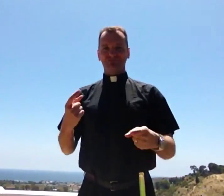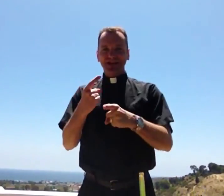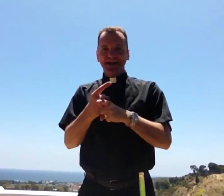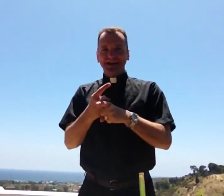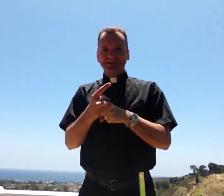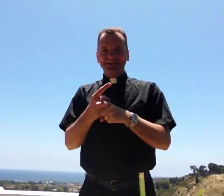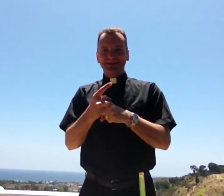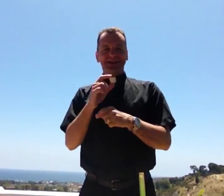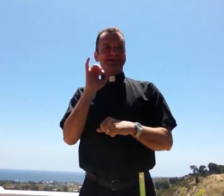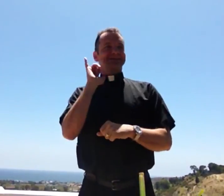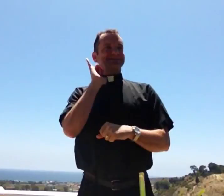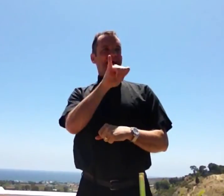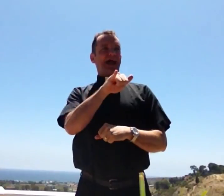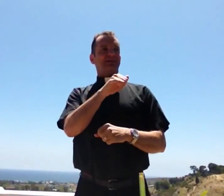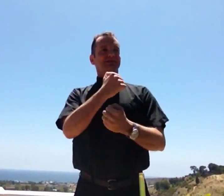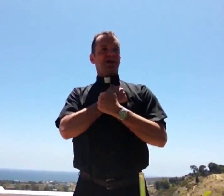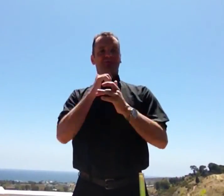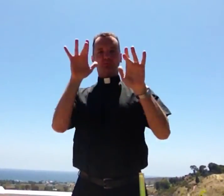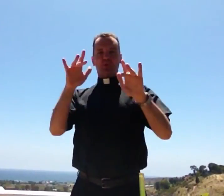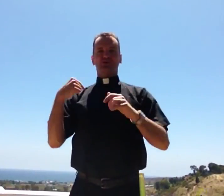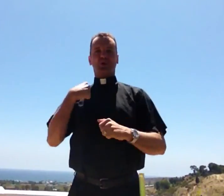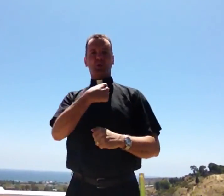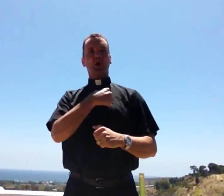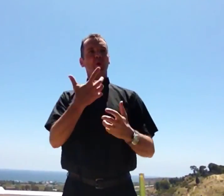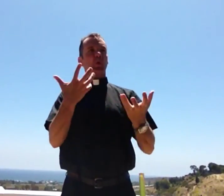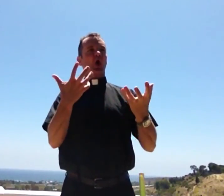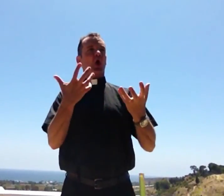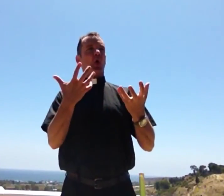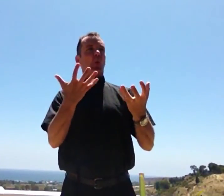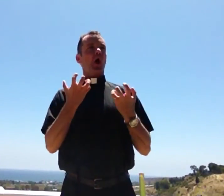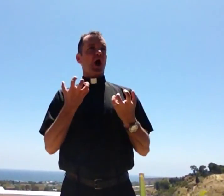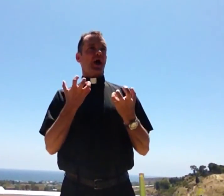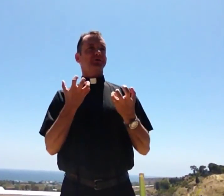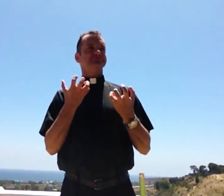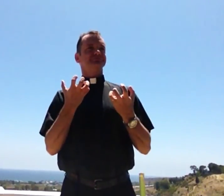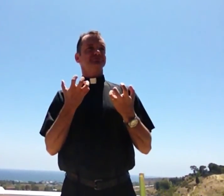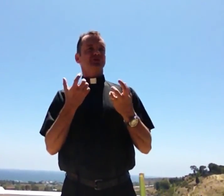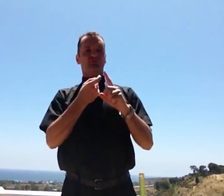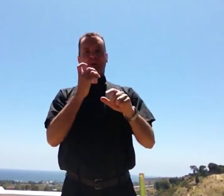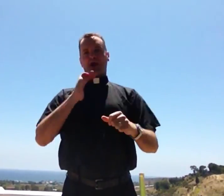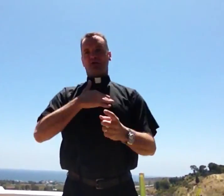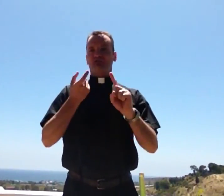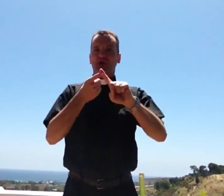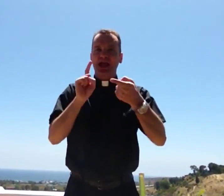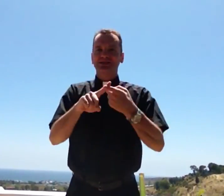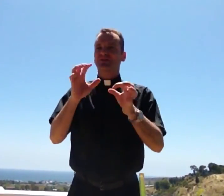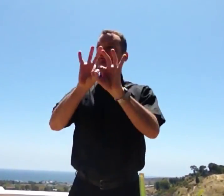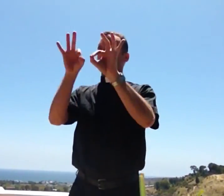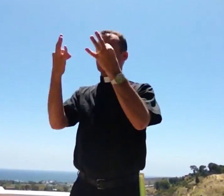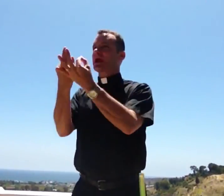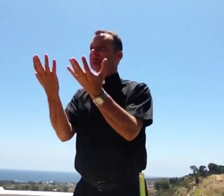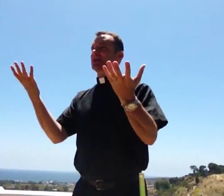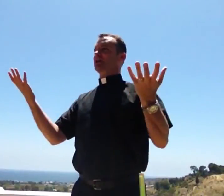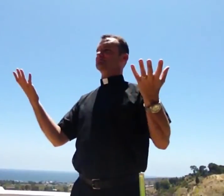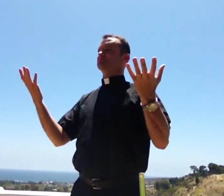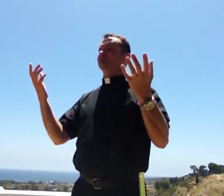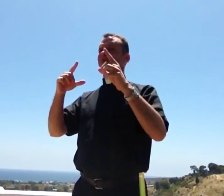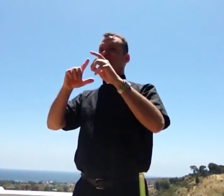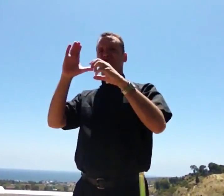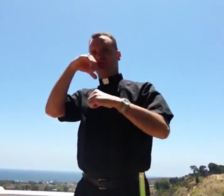And really, that's what we all need today. We need love, we need mercy. We want that. For our friends and family.